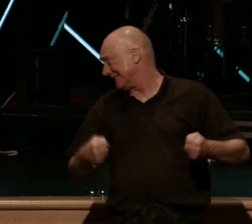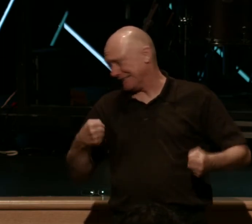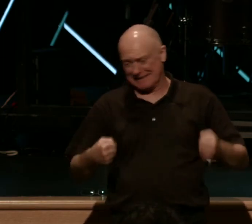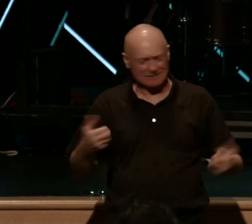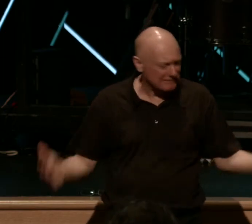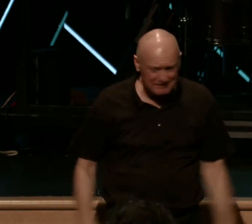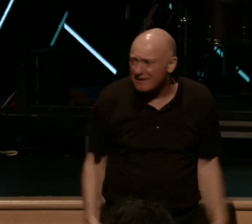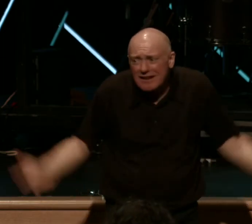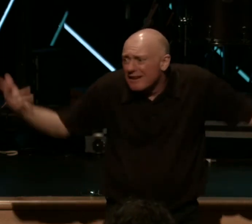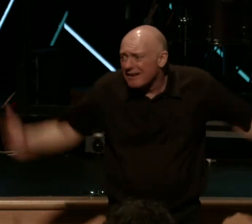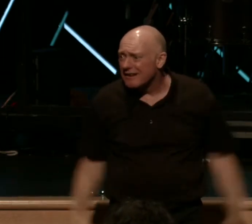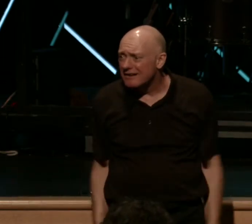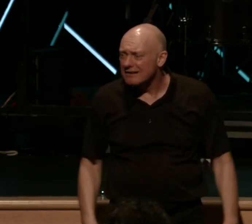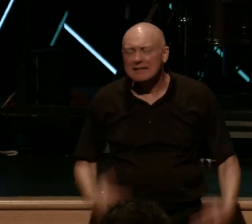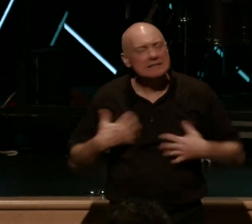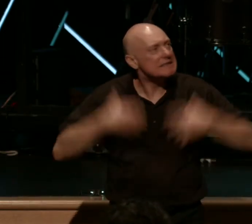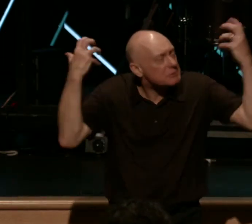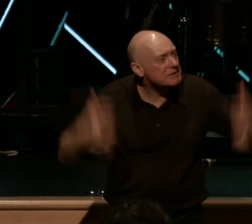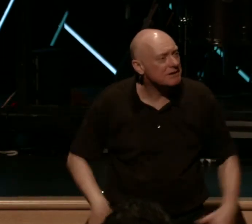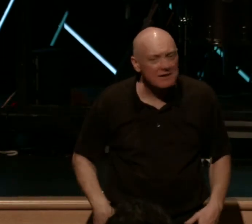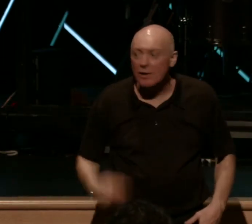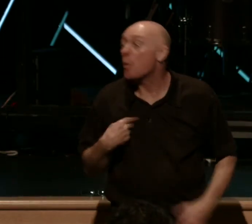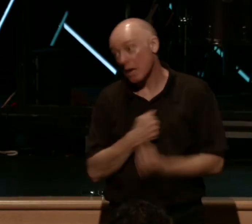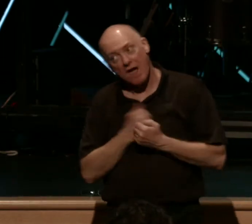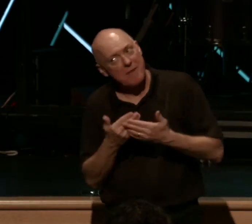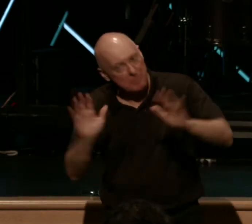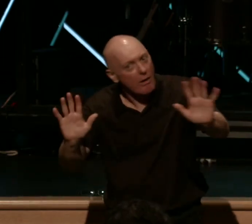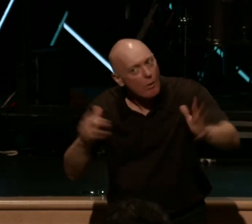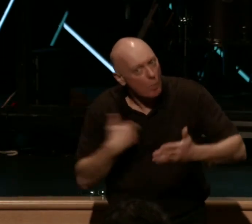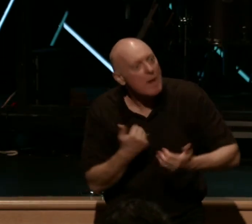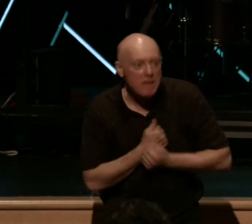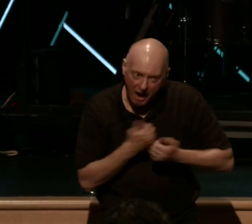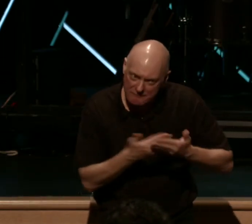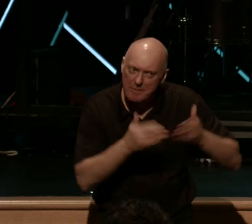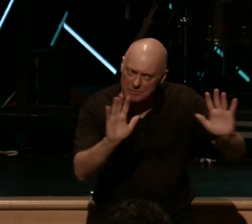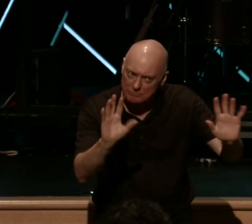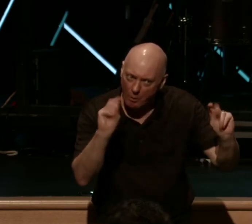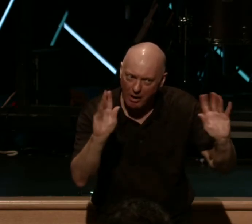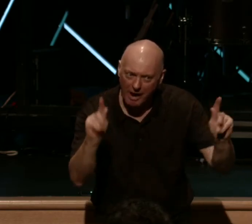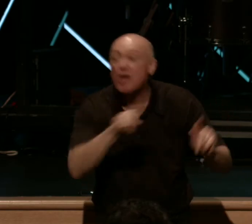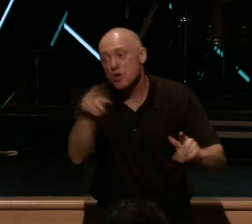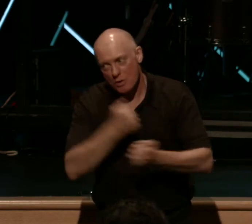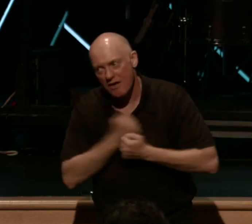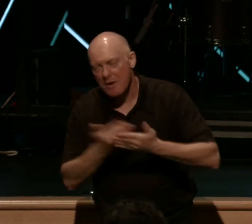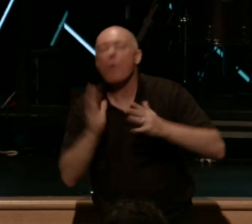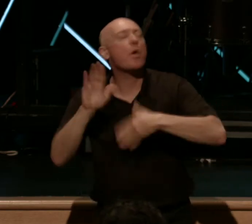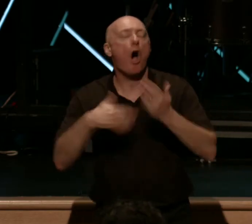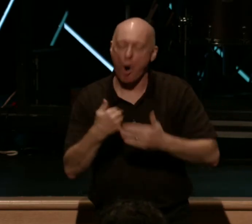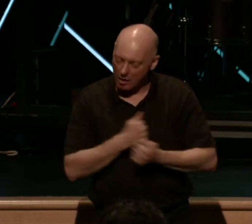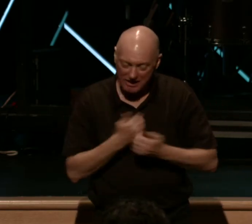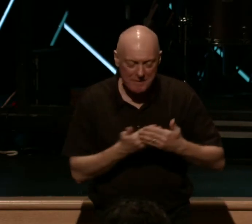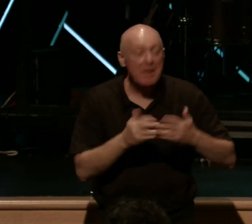worse, right? Just made us more angry. We love babies. Don't hear what I'm not saying. We love babies. You love babies. We all love babies. But here's the reality.